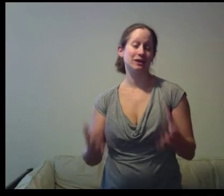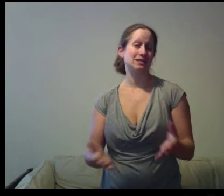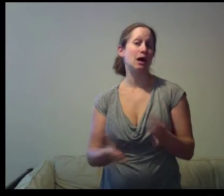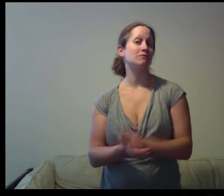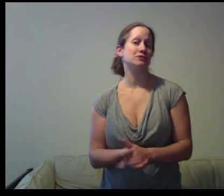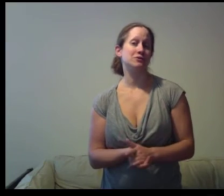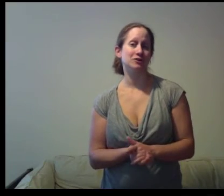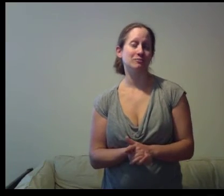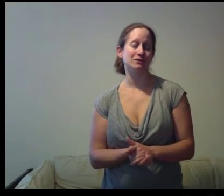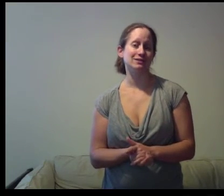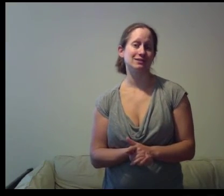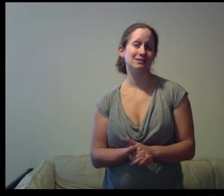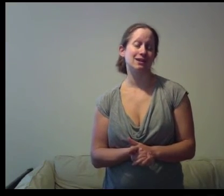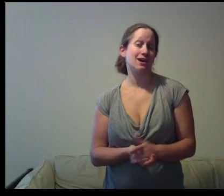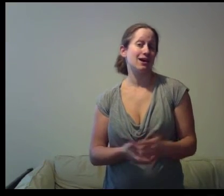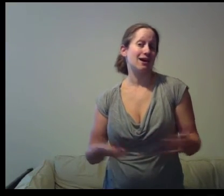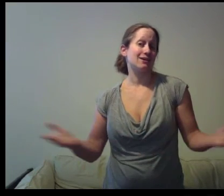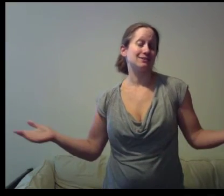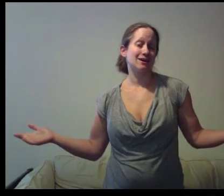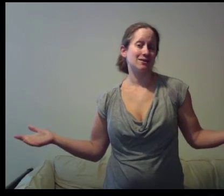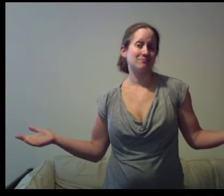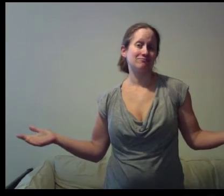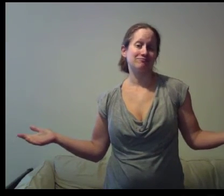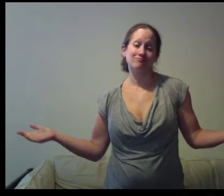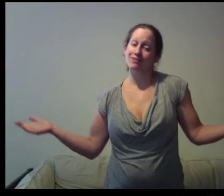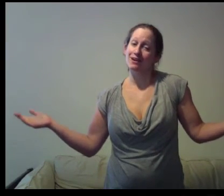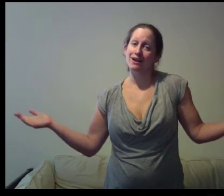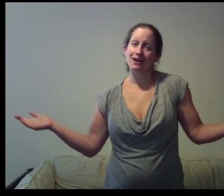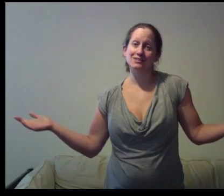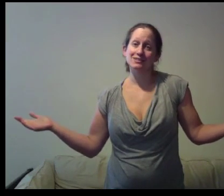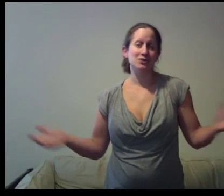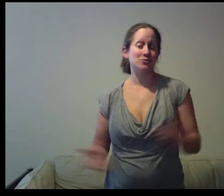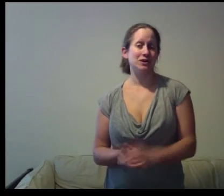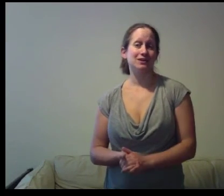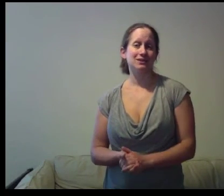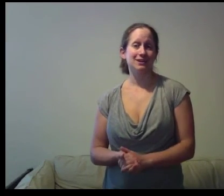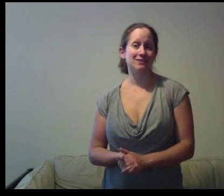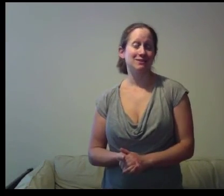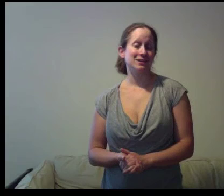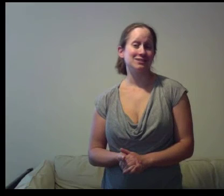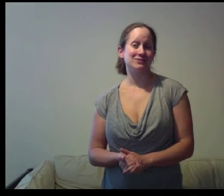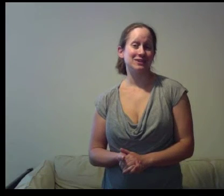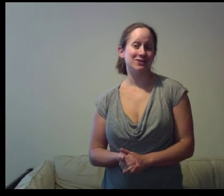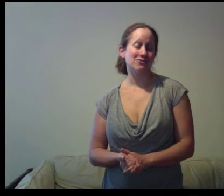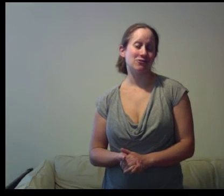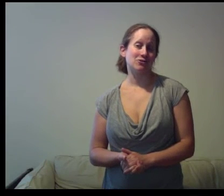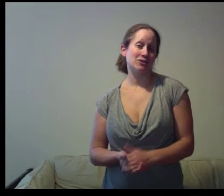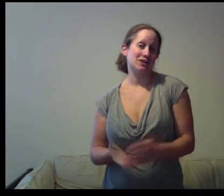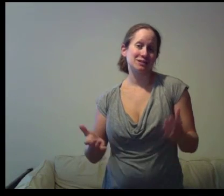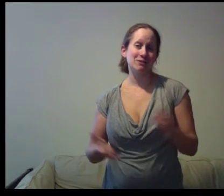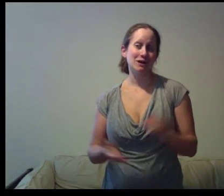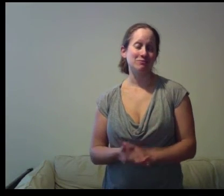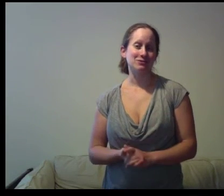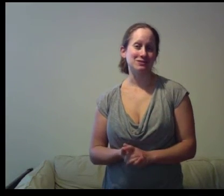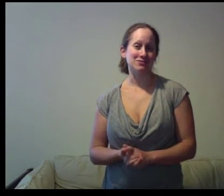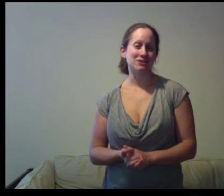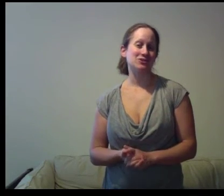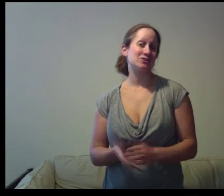that's helpful to you in your business and I'll see you in my next video or next blog post so make sure you